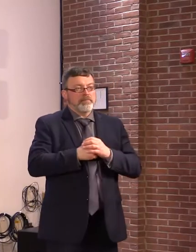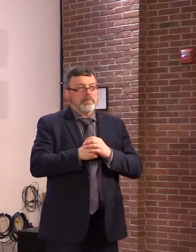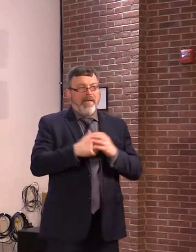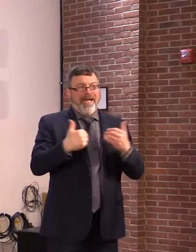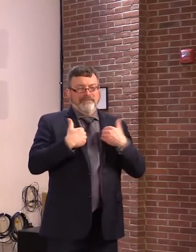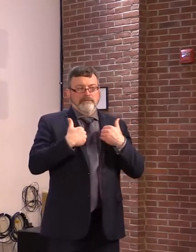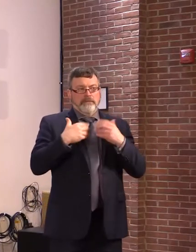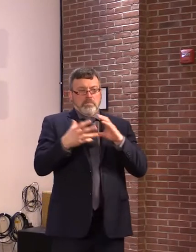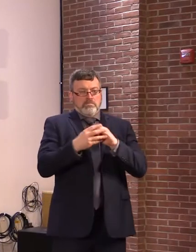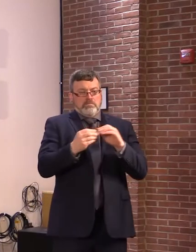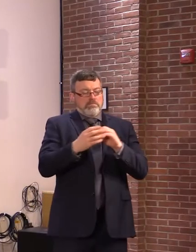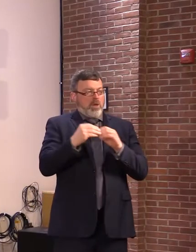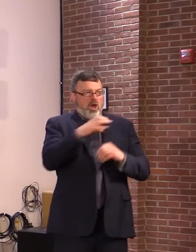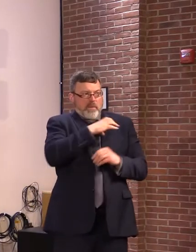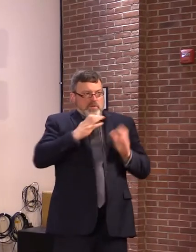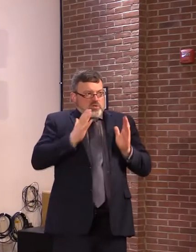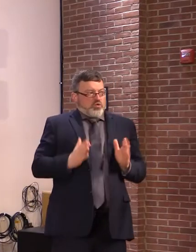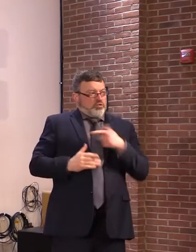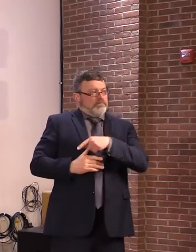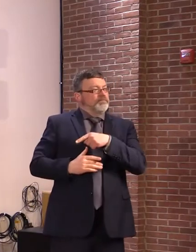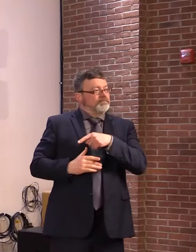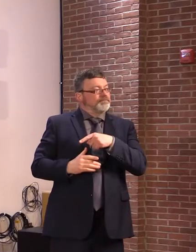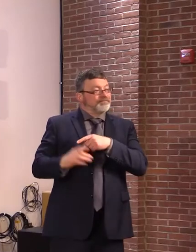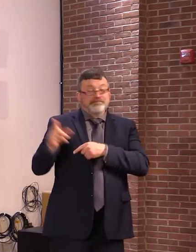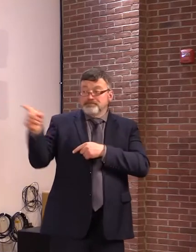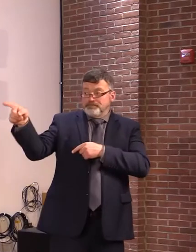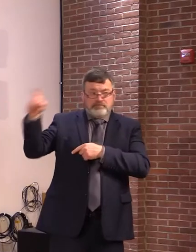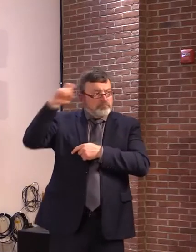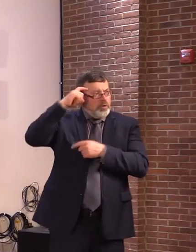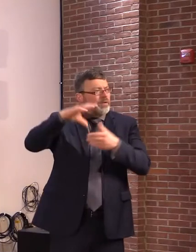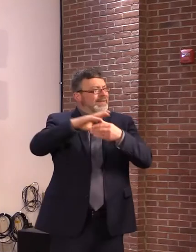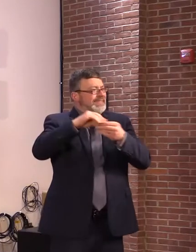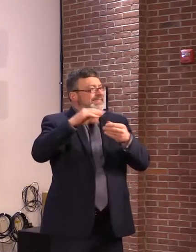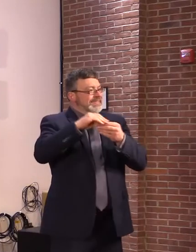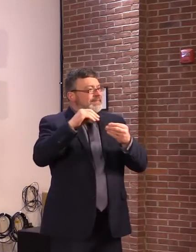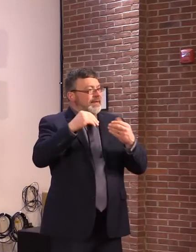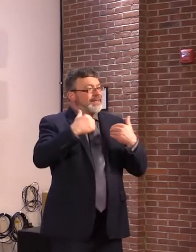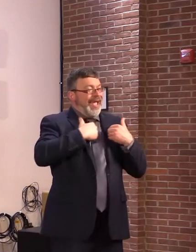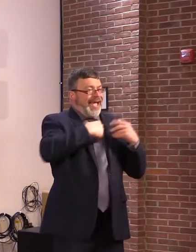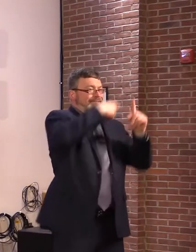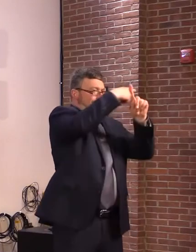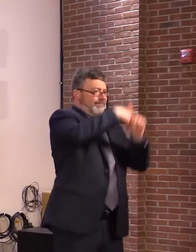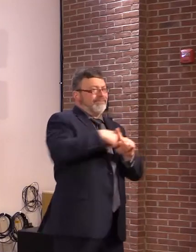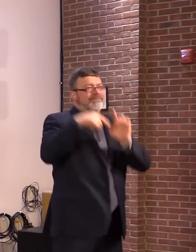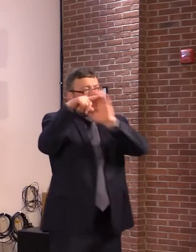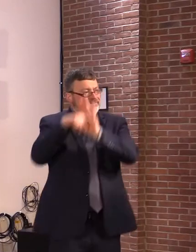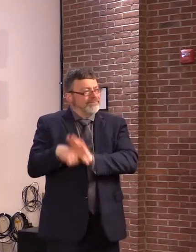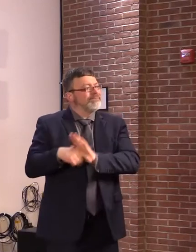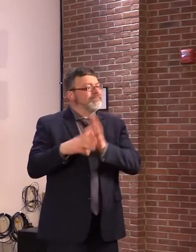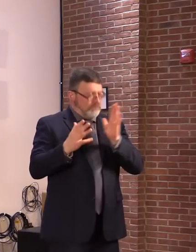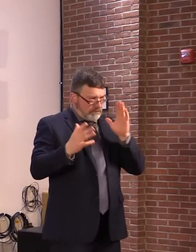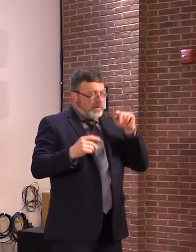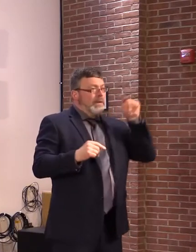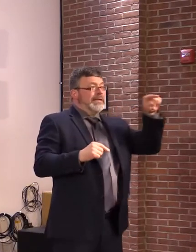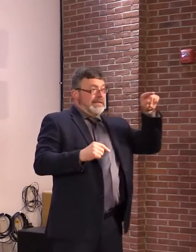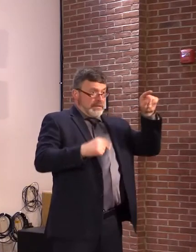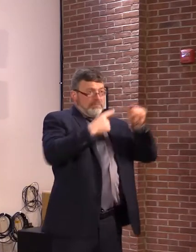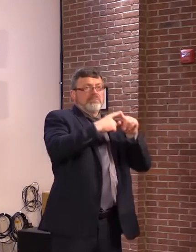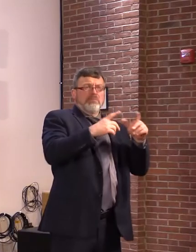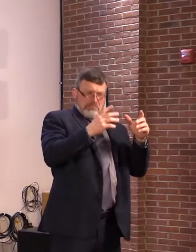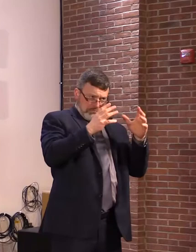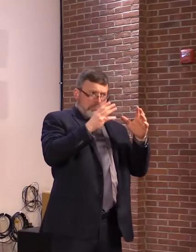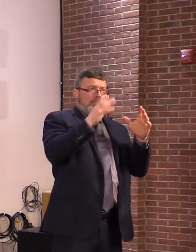Yes, the governor was speaking to some of the pro-housing work that was done earlier in the session, and